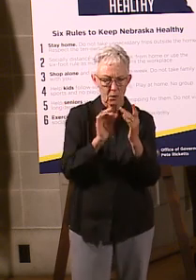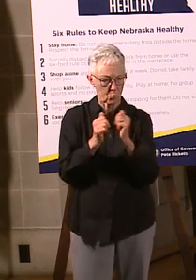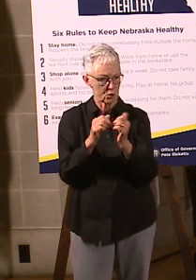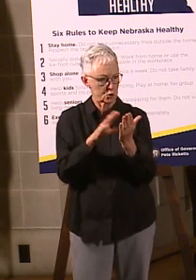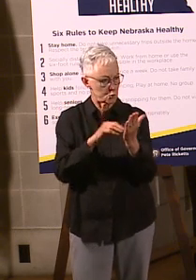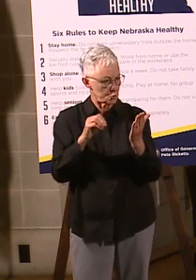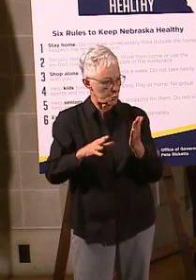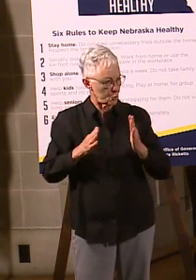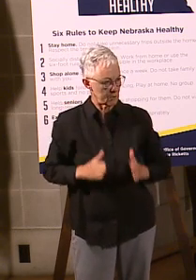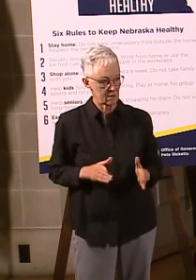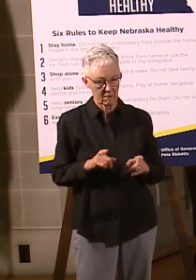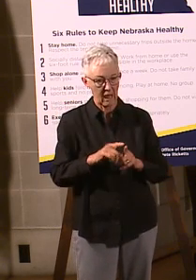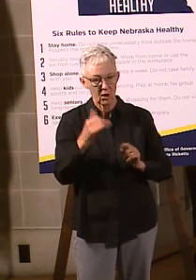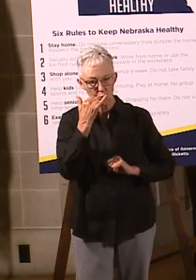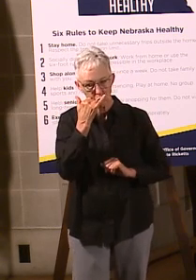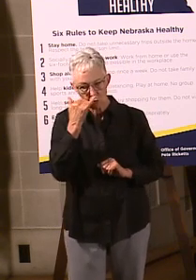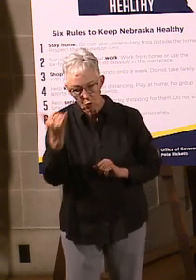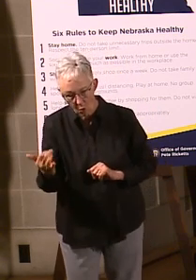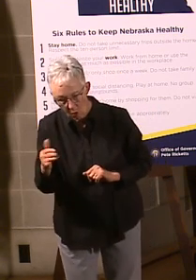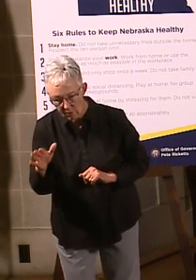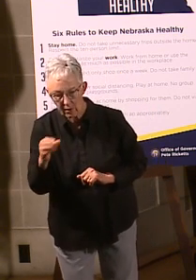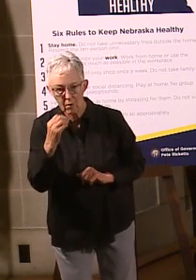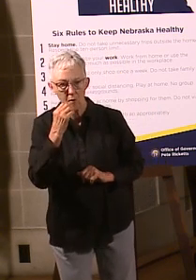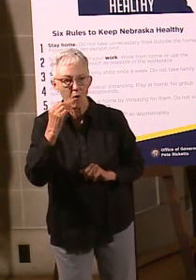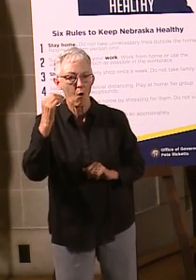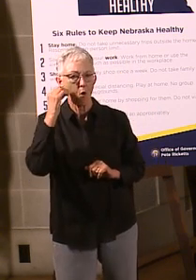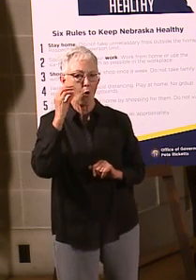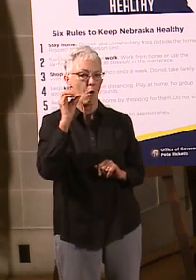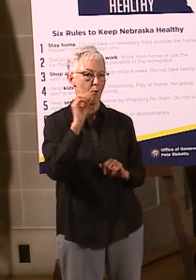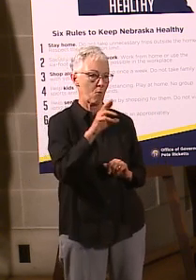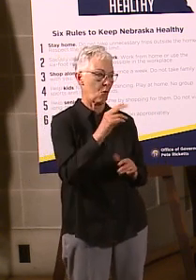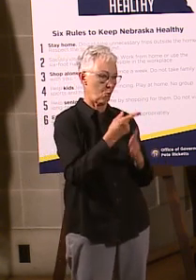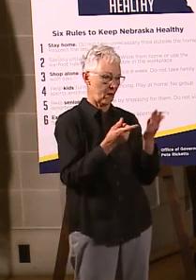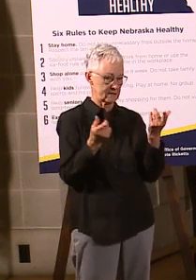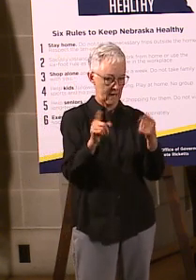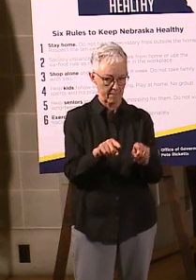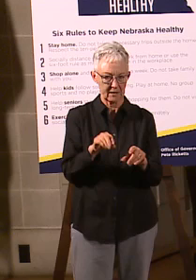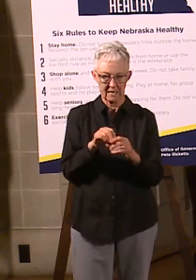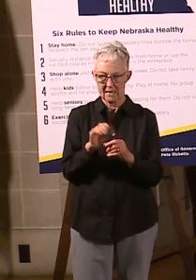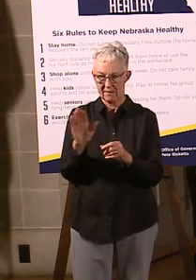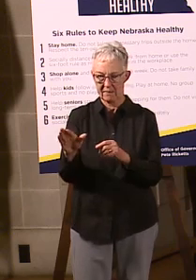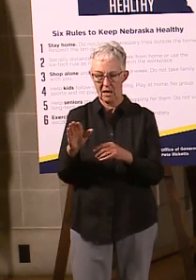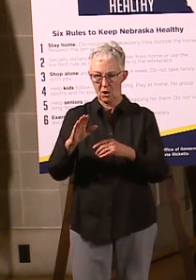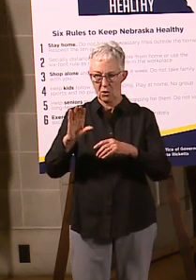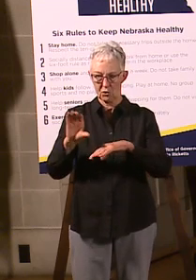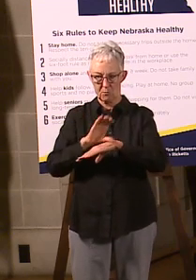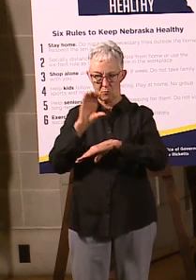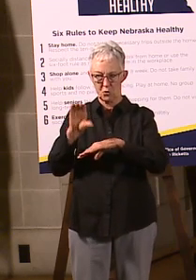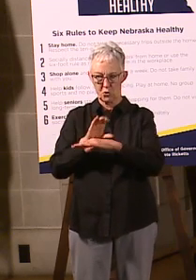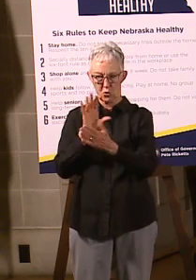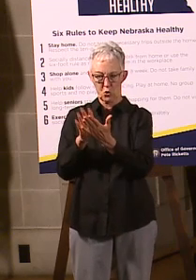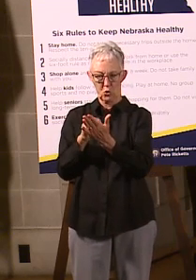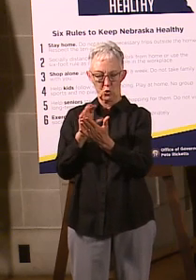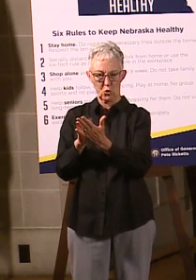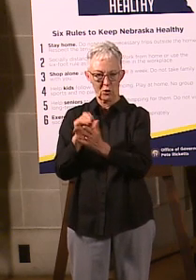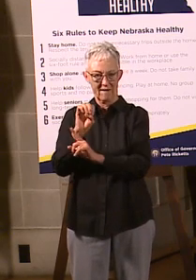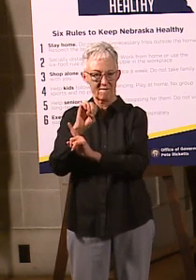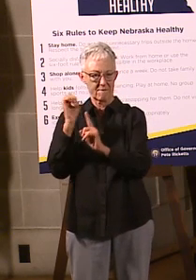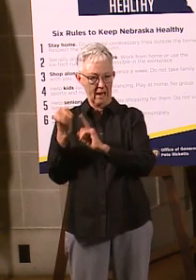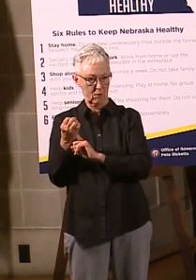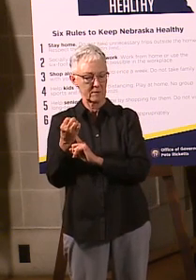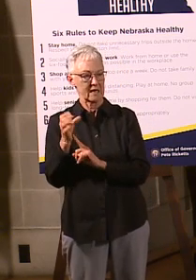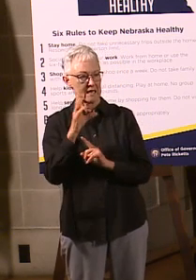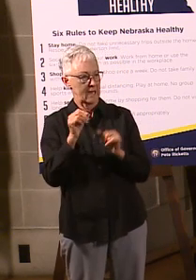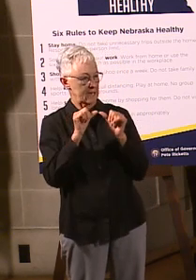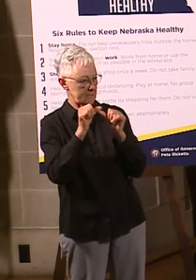anything from phone calls to what's happening in digital learning environments to those connections. And continuing to do that work is going